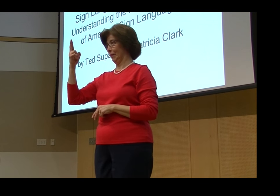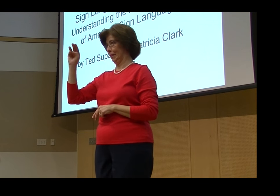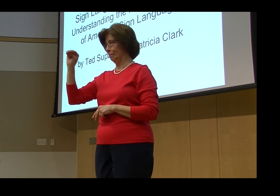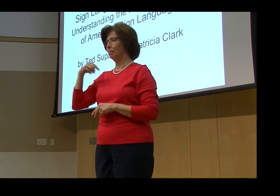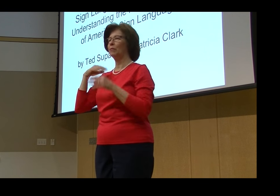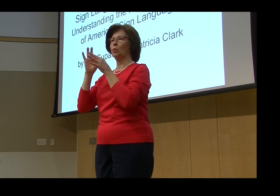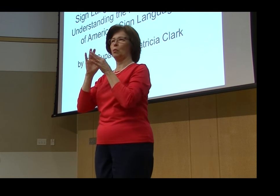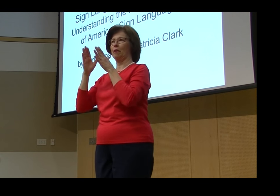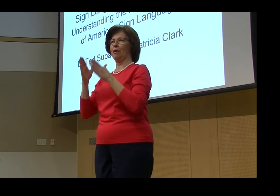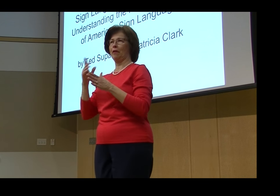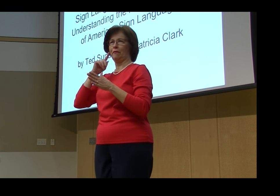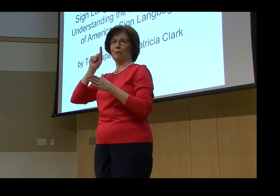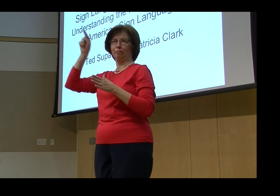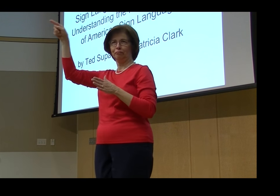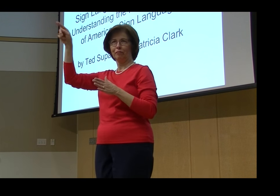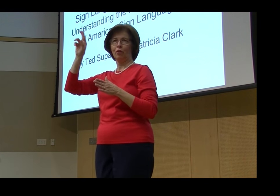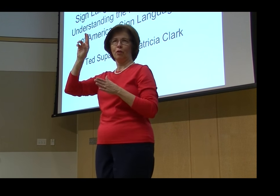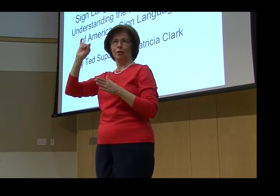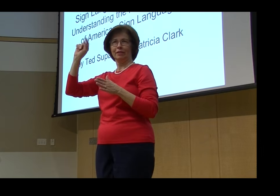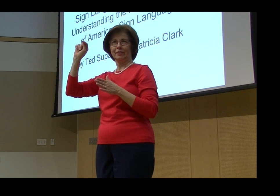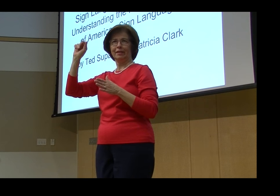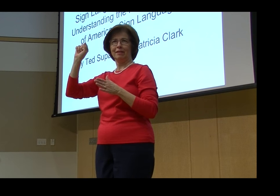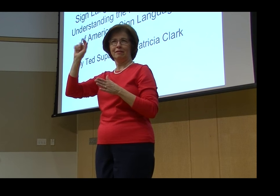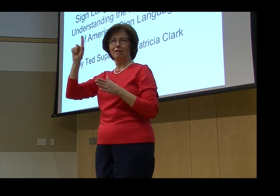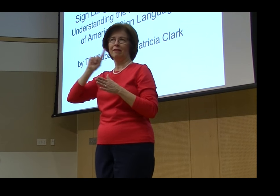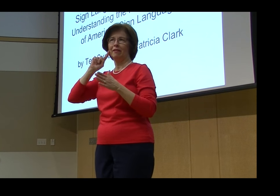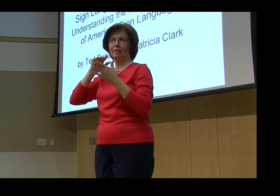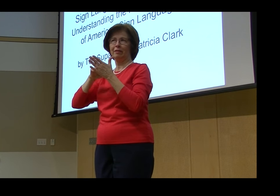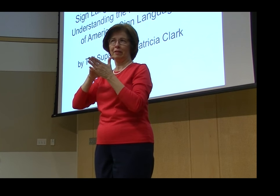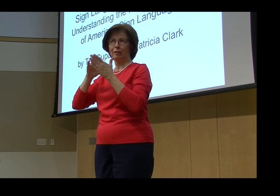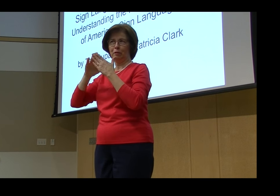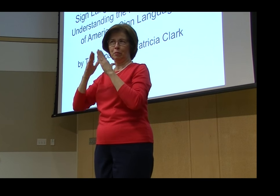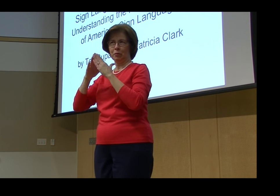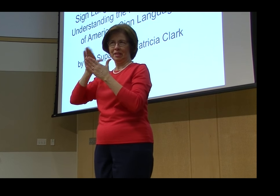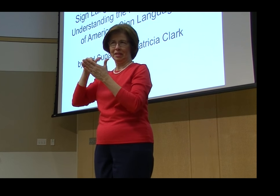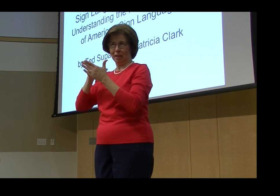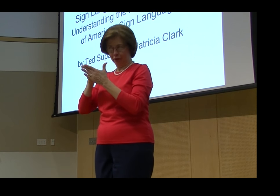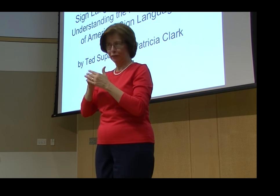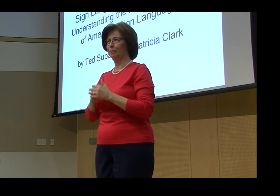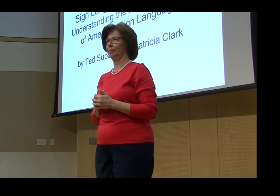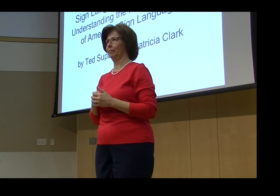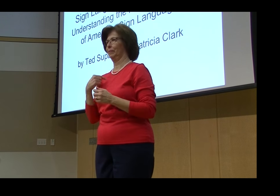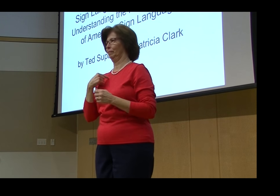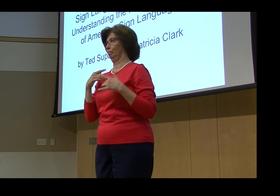is Jean Beam and I'm the coordinator for the RIT ASL Deaf Studies Community Center.